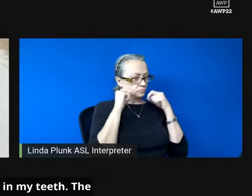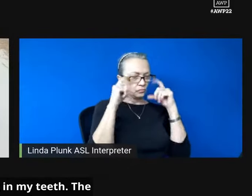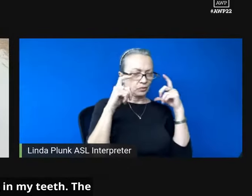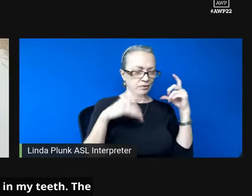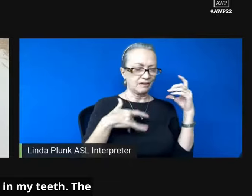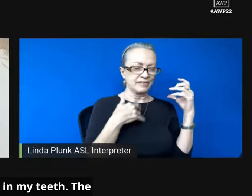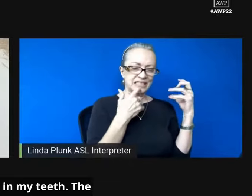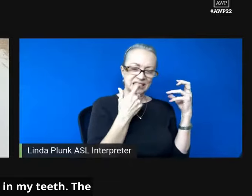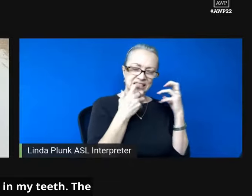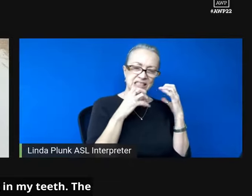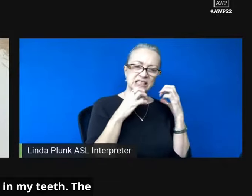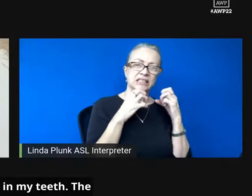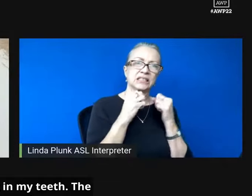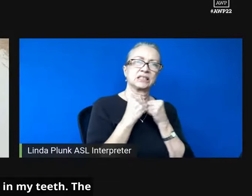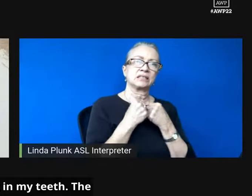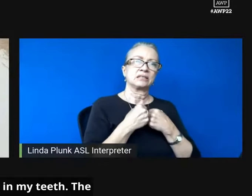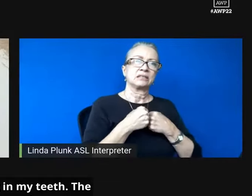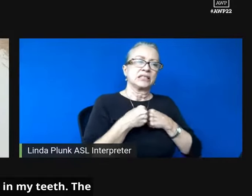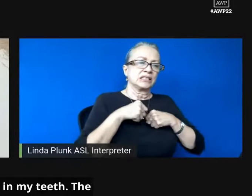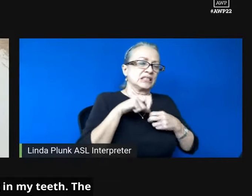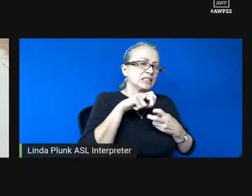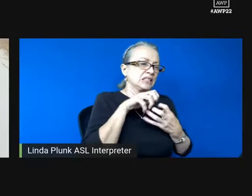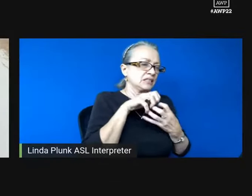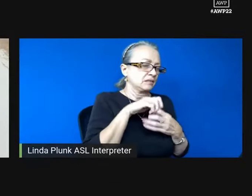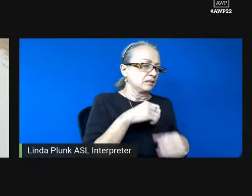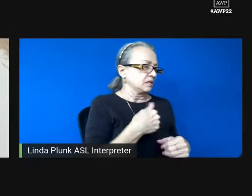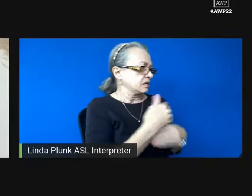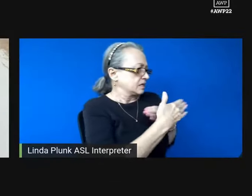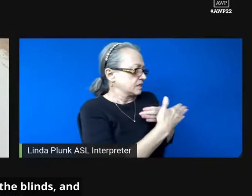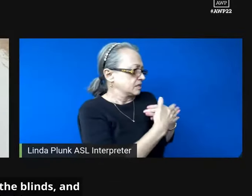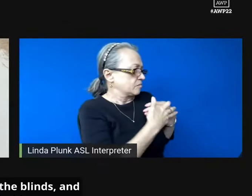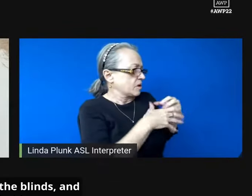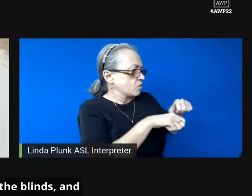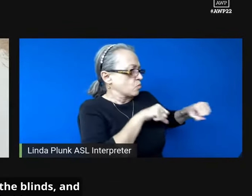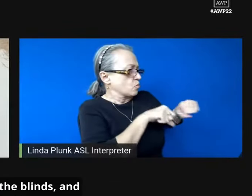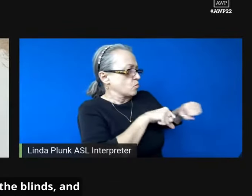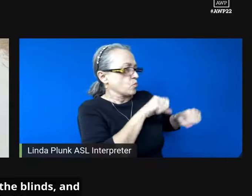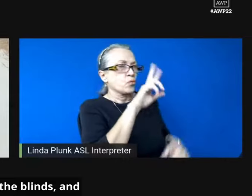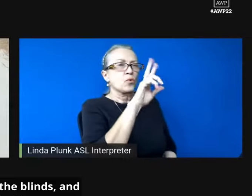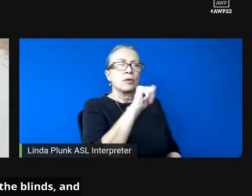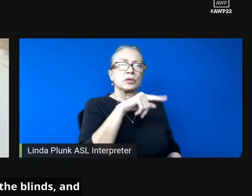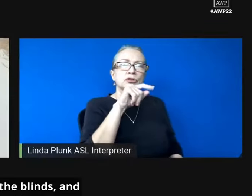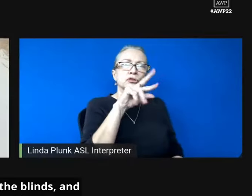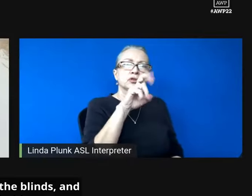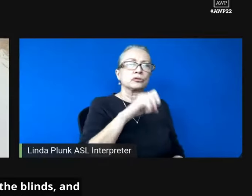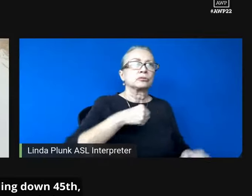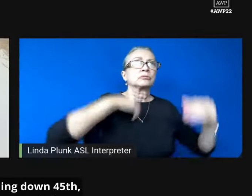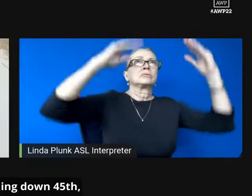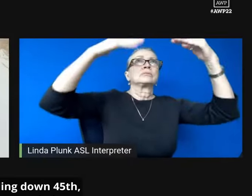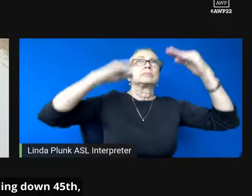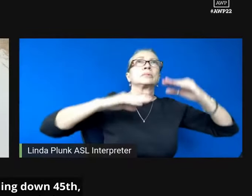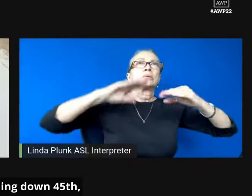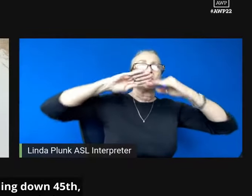my teeth, the rumble of a nearby rapture. I opened the blinds and a pack of white women